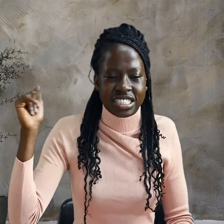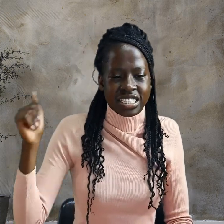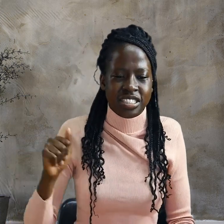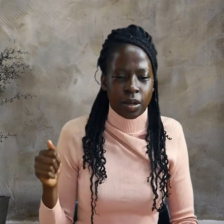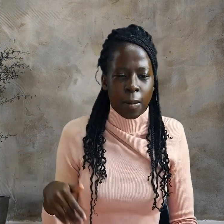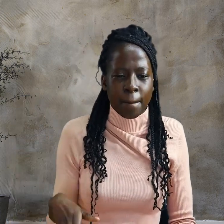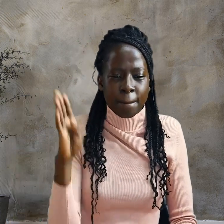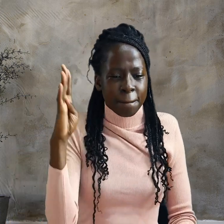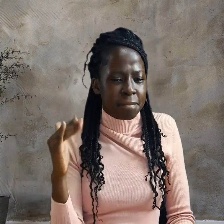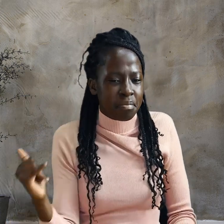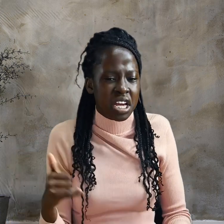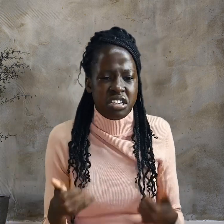uncleanliness,